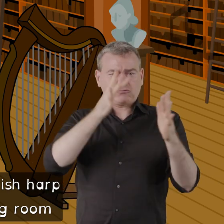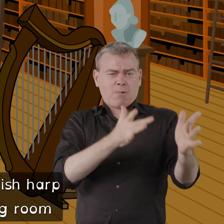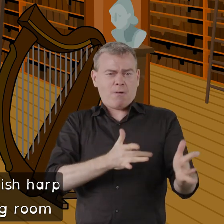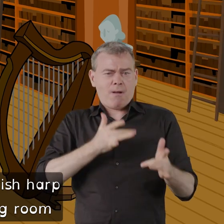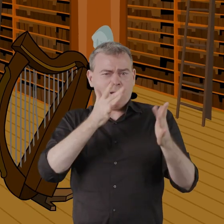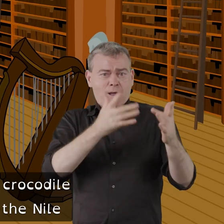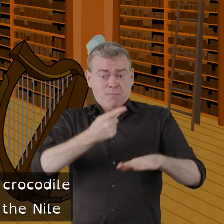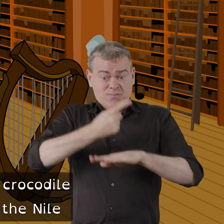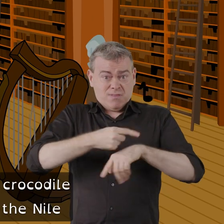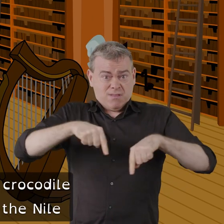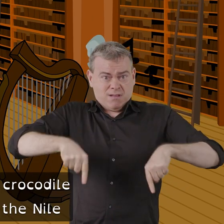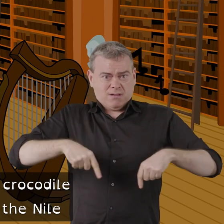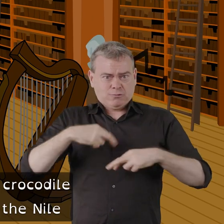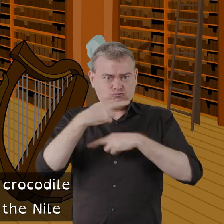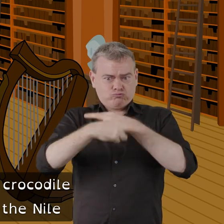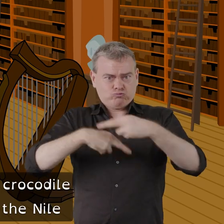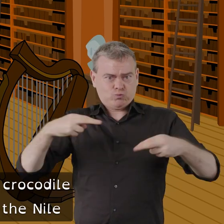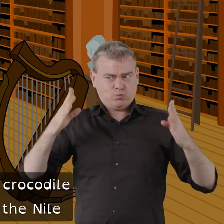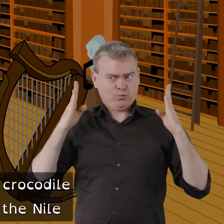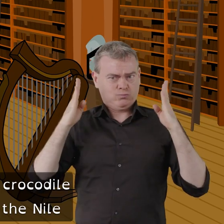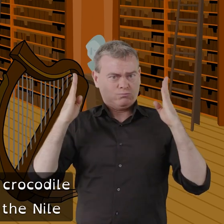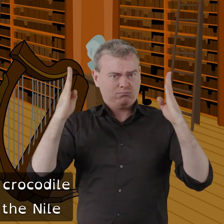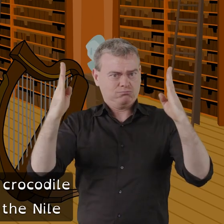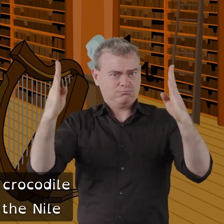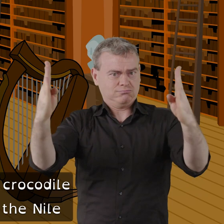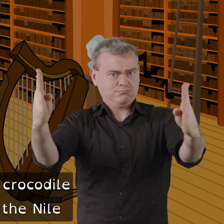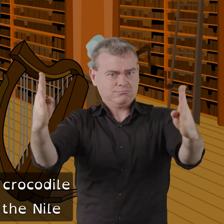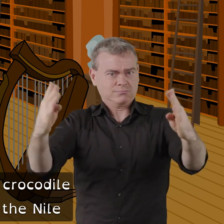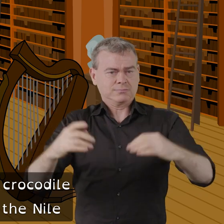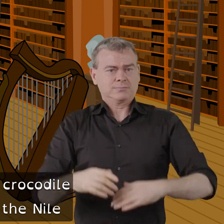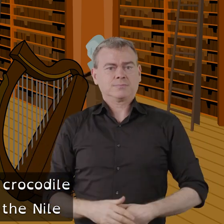it's longer than a crocodile with style from the Nile